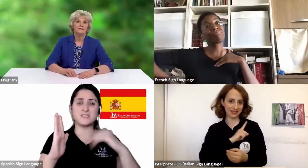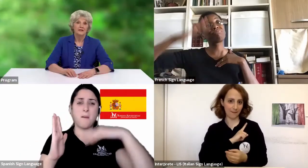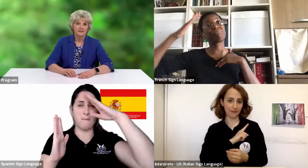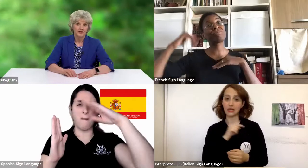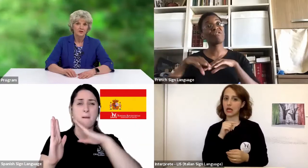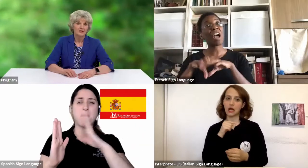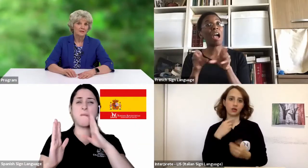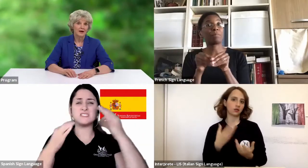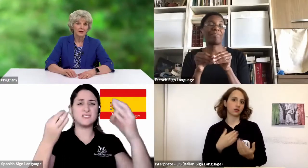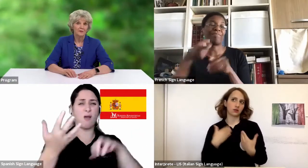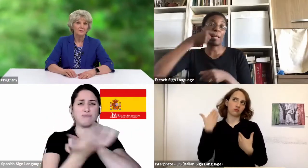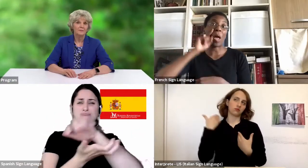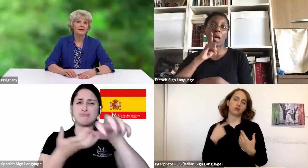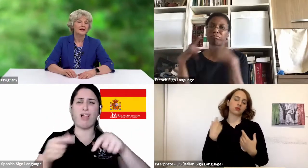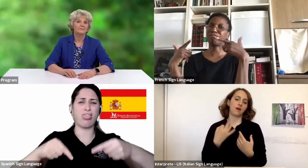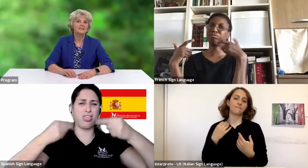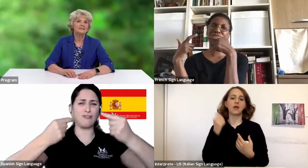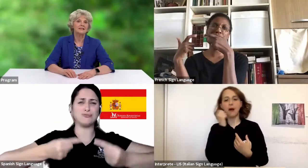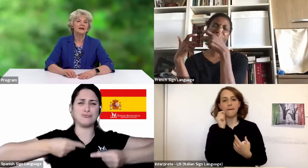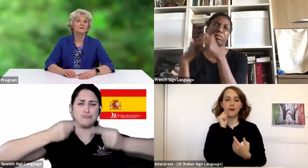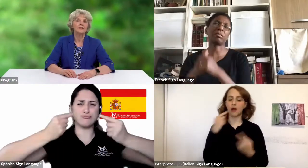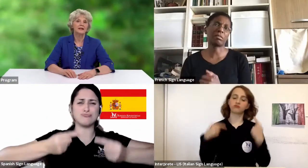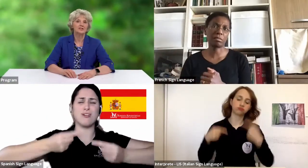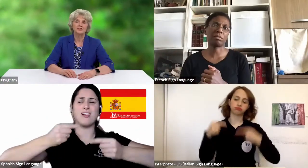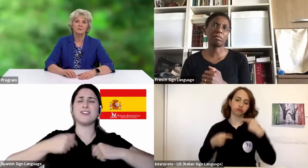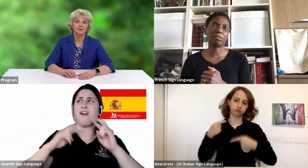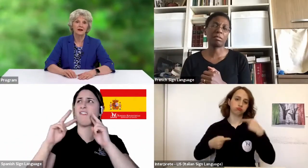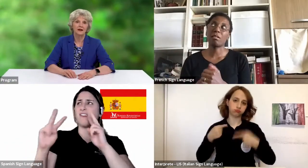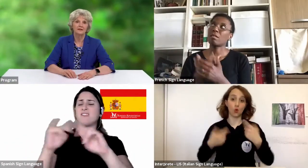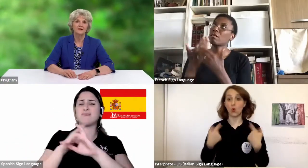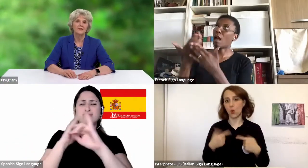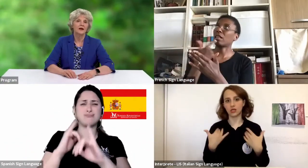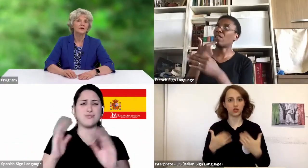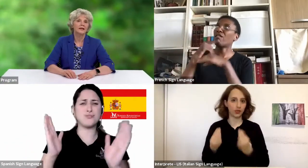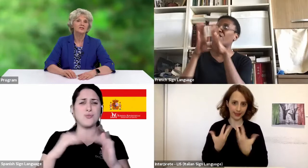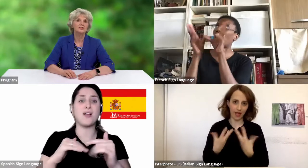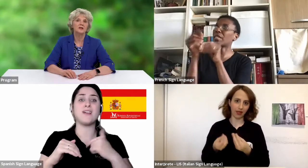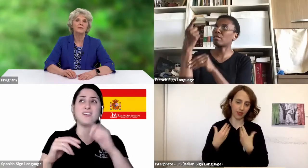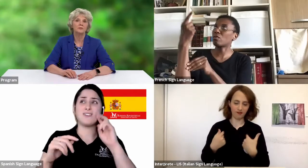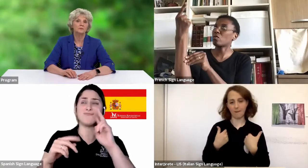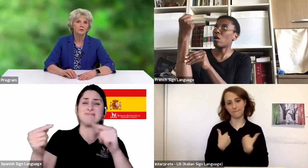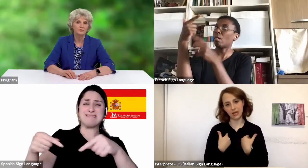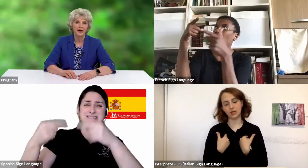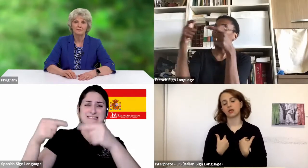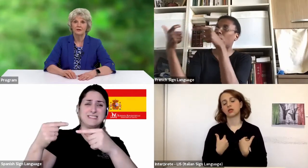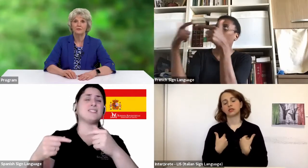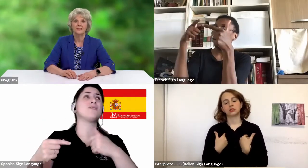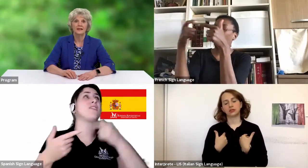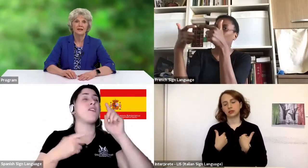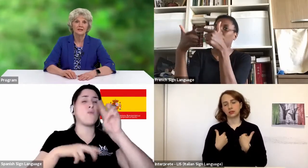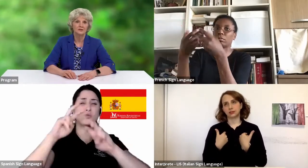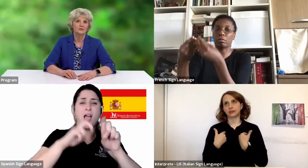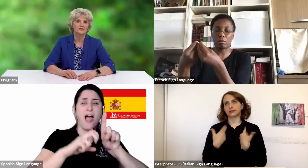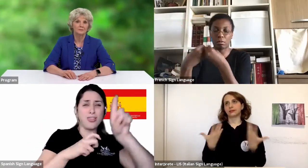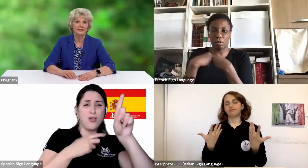The dysfunction in my home led me to seek out a relationship with God, a relationship that would provide me with